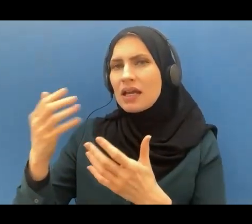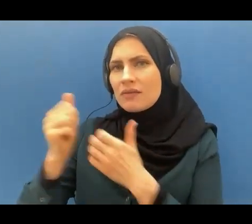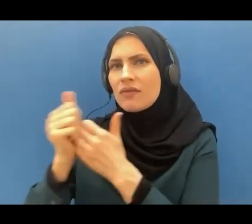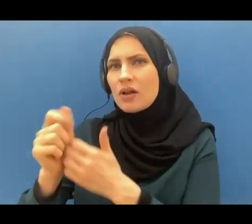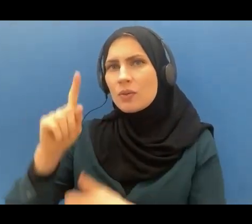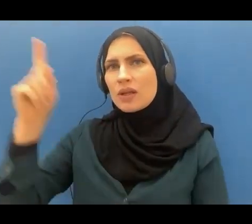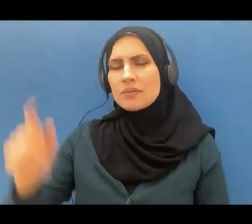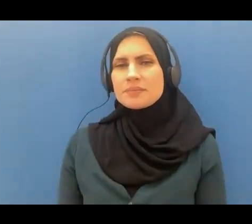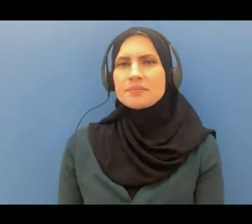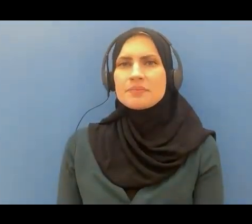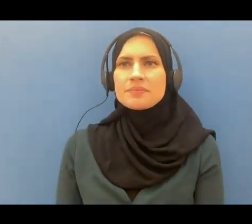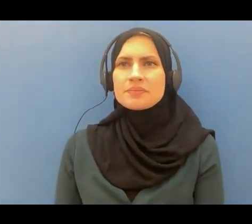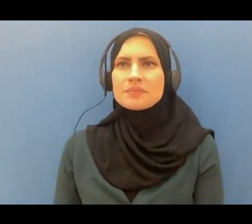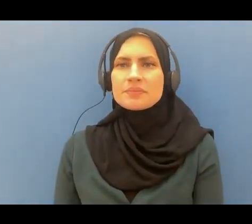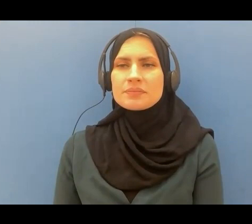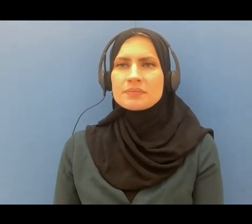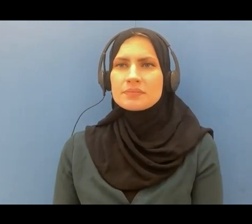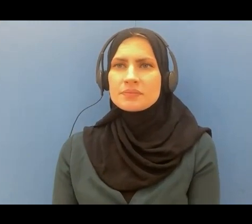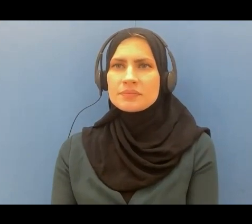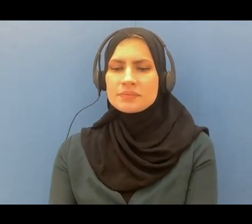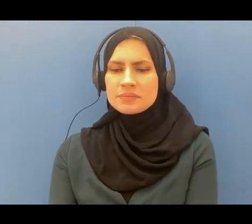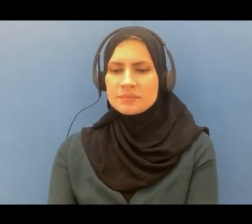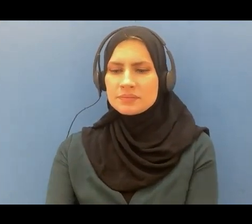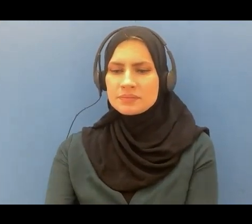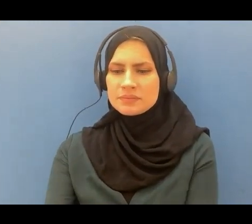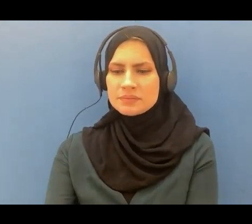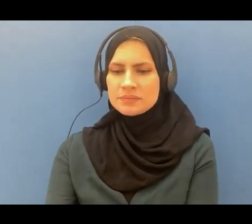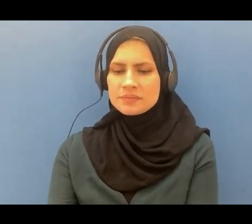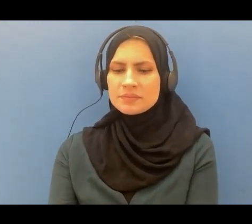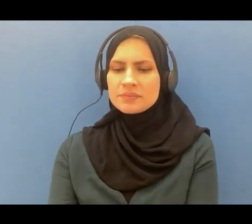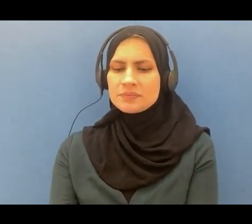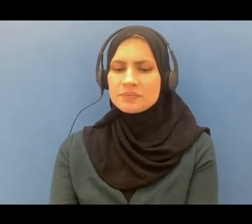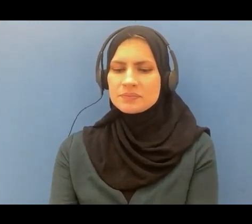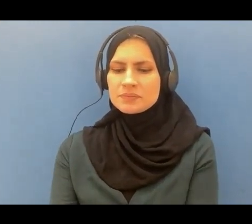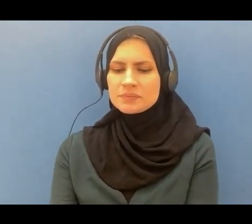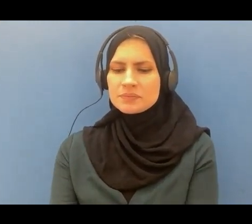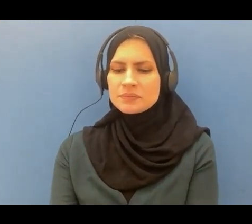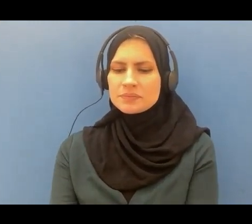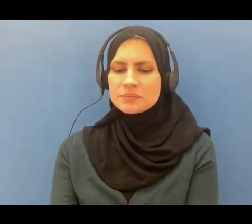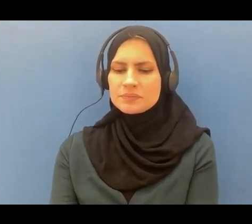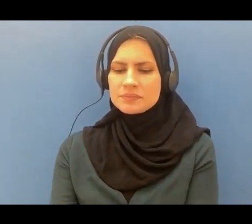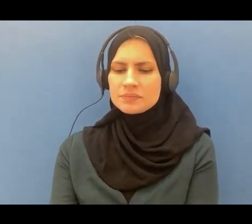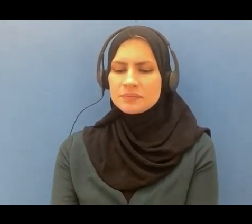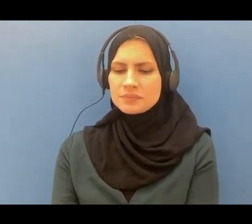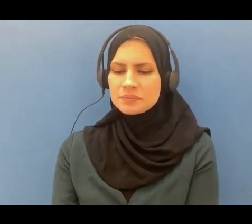okay so in ayah number 71 those who have this believed